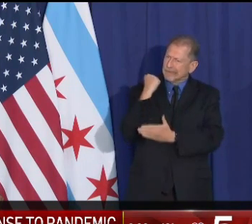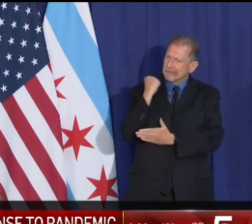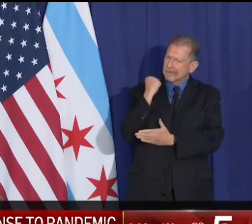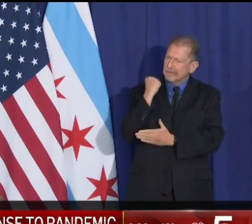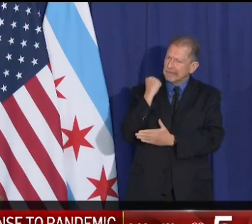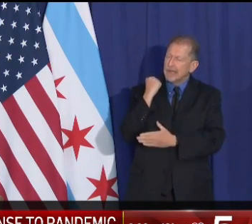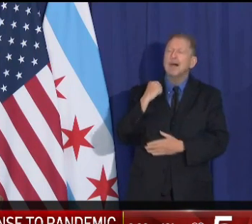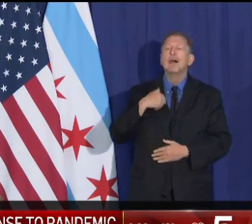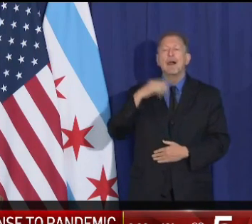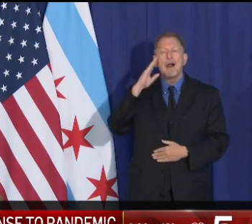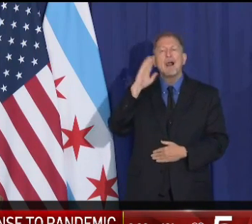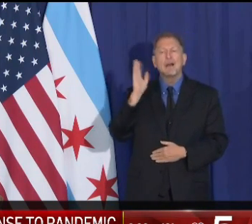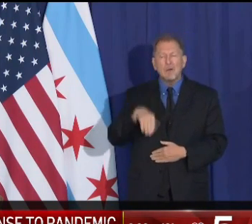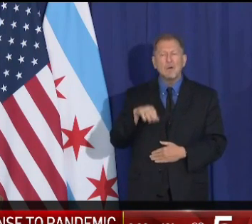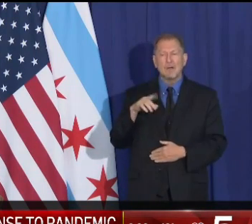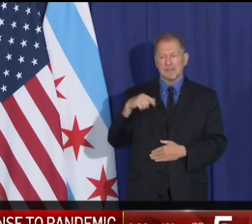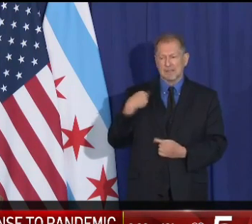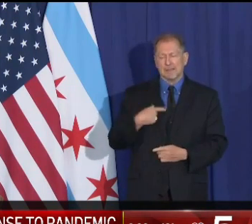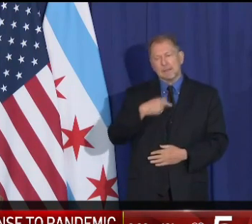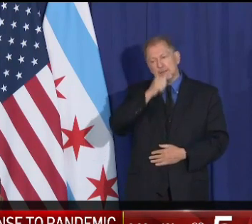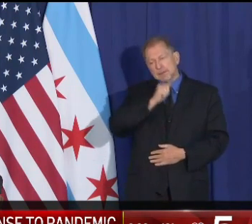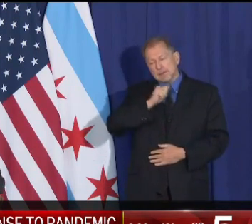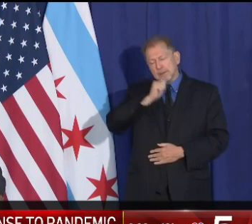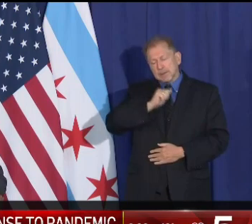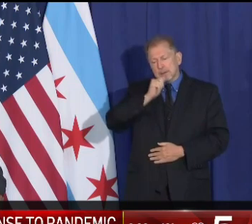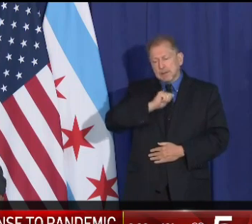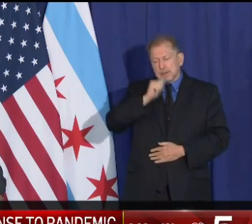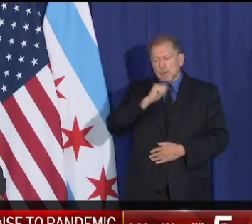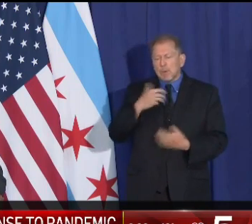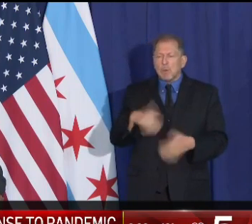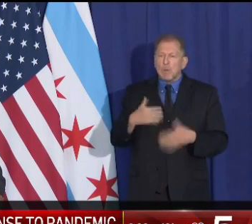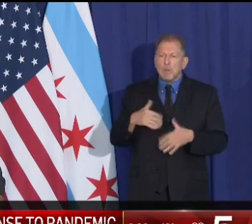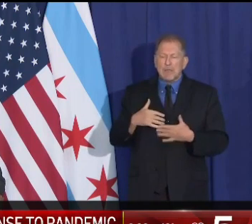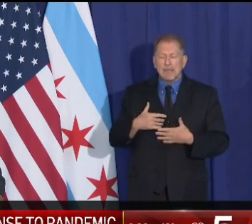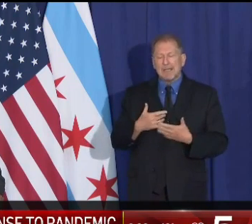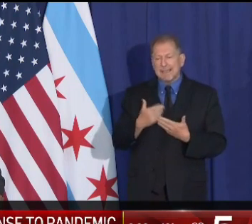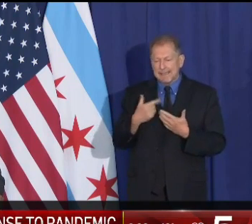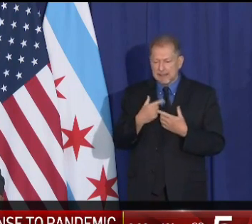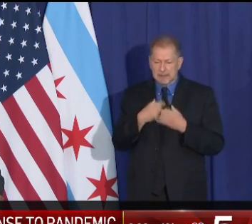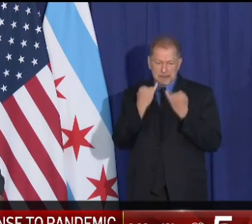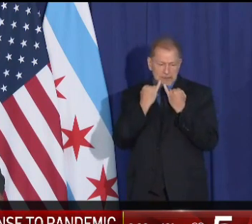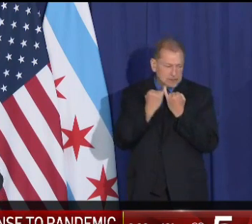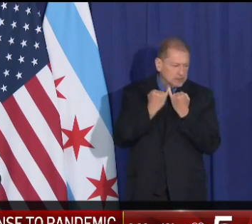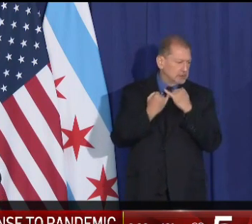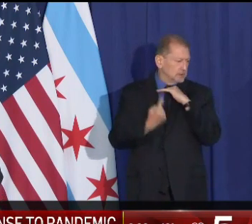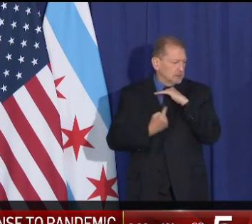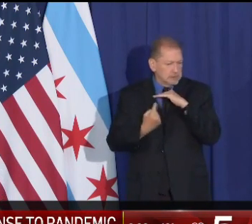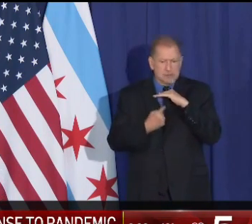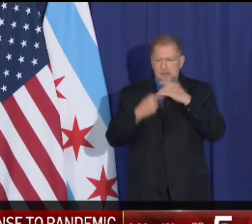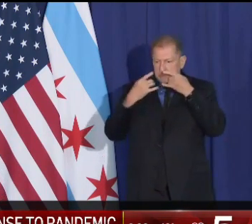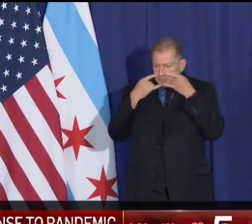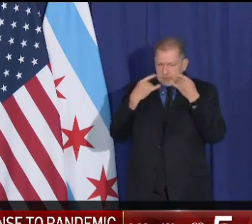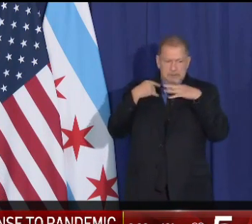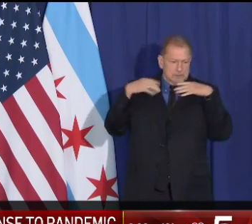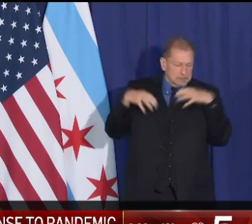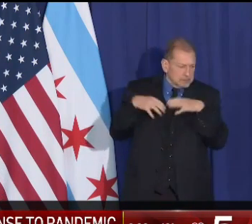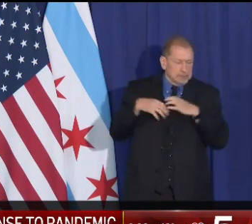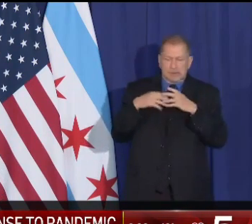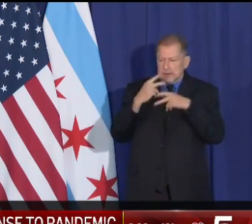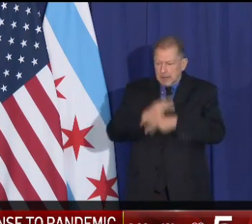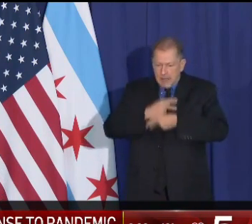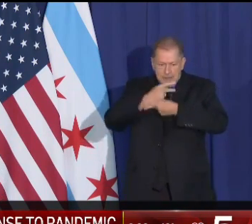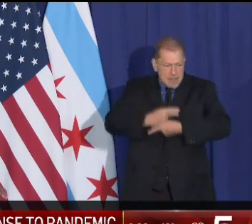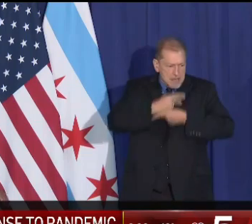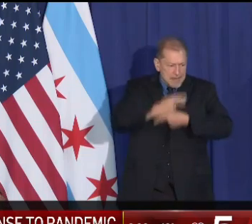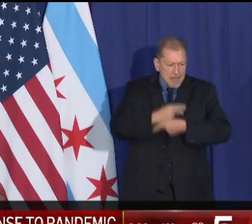that a lot of sacrifices have been made over these many months. And I also understand the fatigue factor